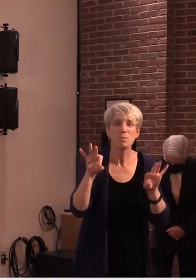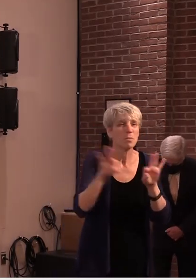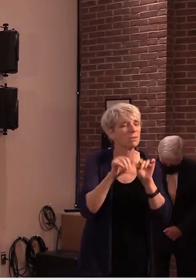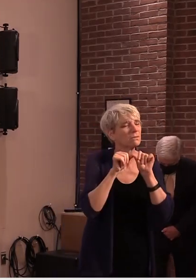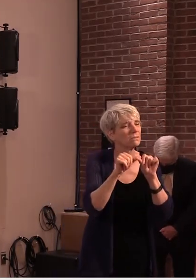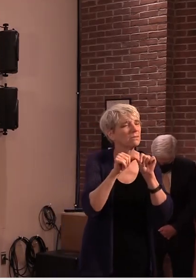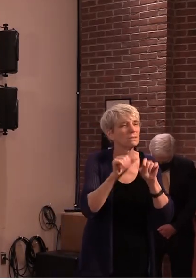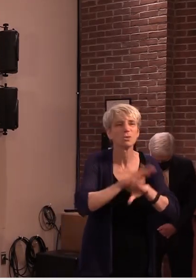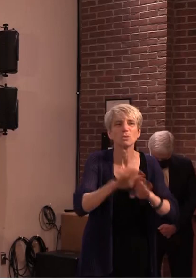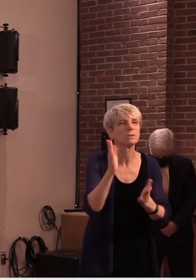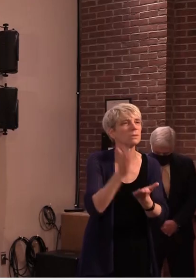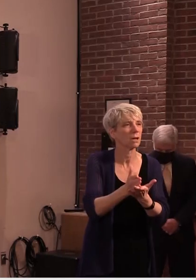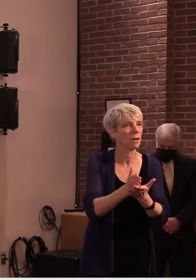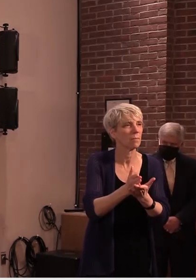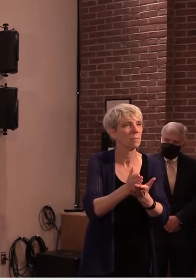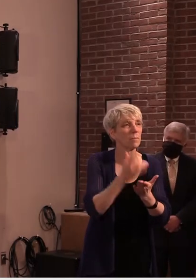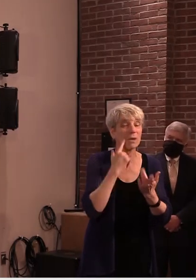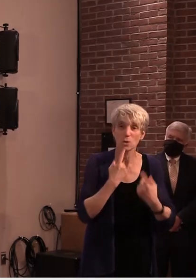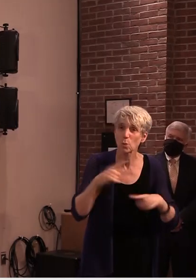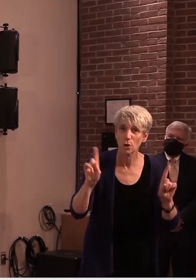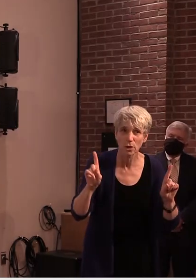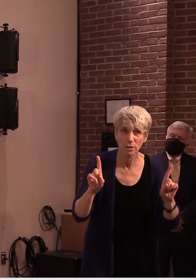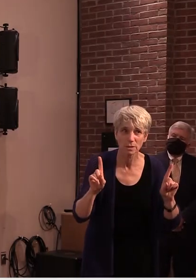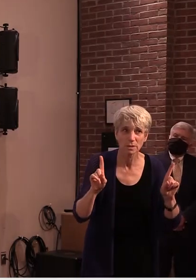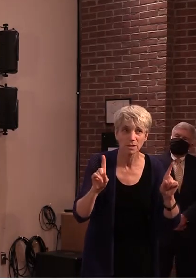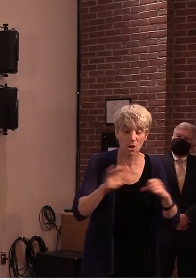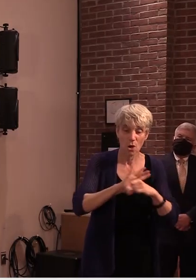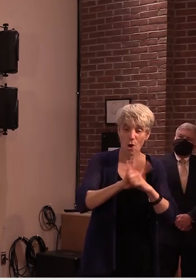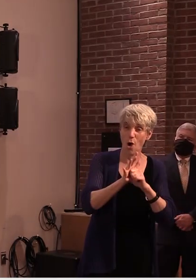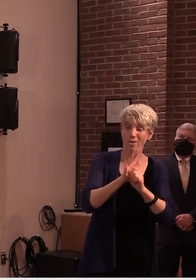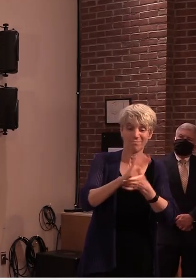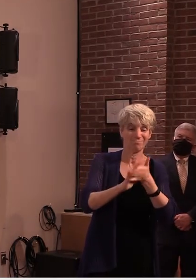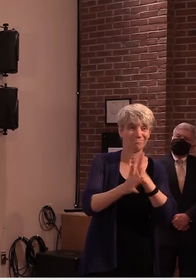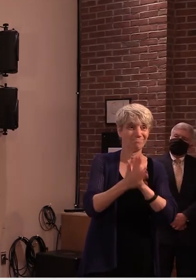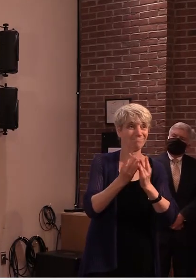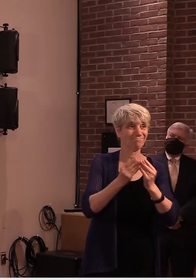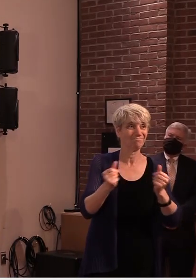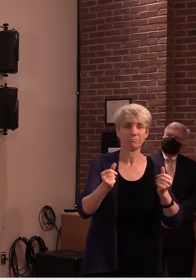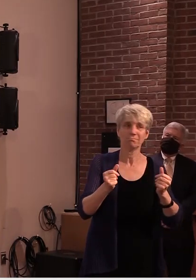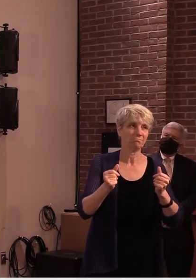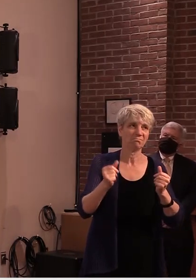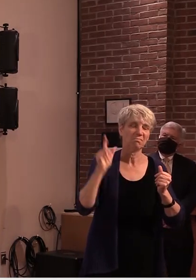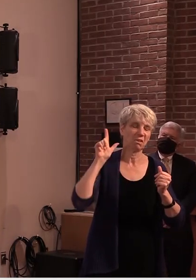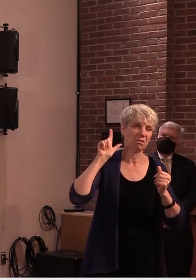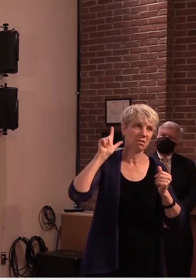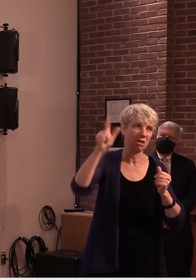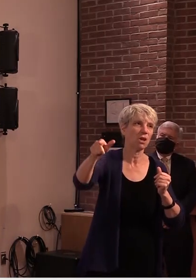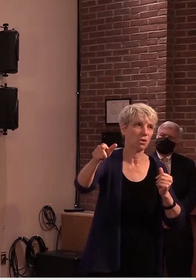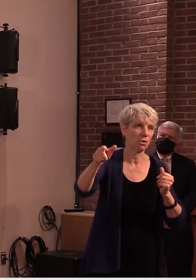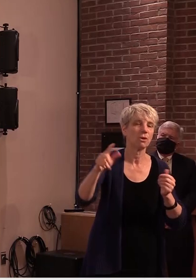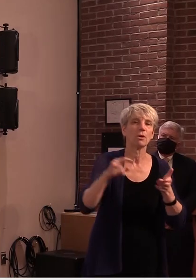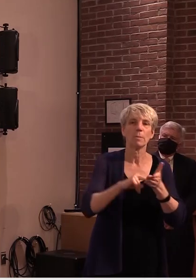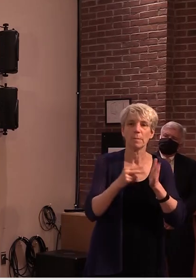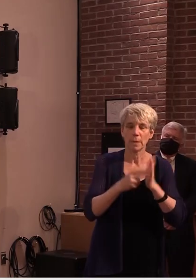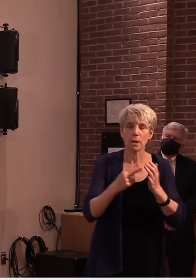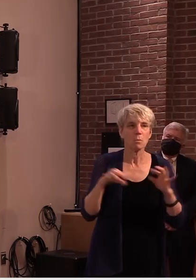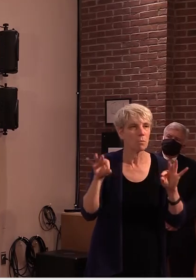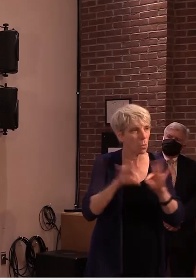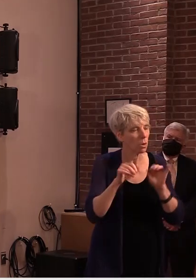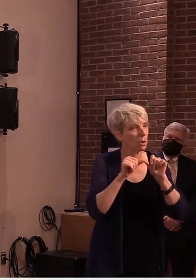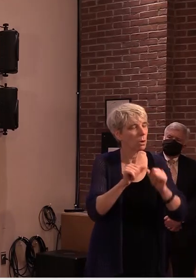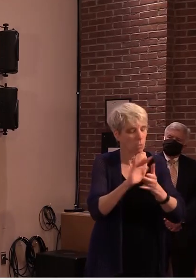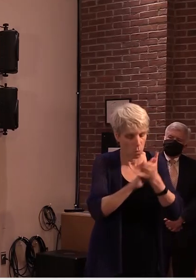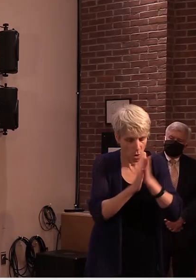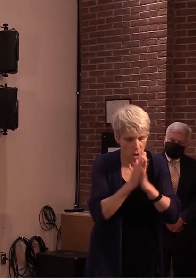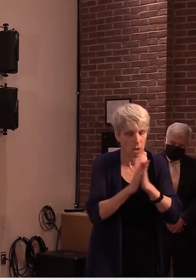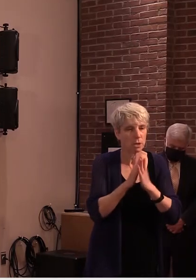it's hard to keep it up it up hard we all need to keep these basic precautions in mind as we go about our daily